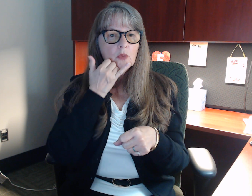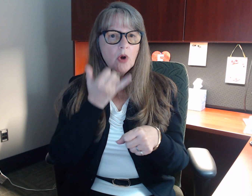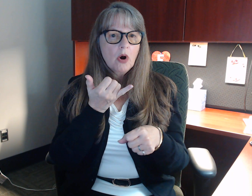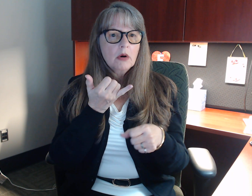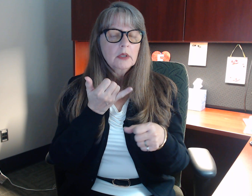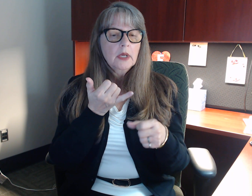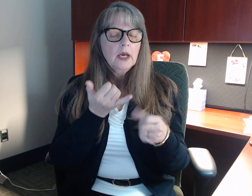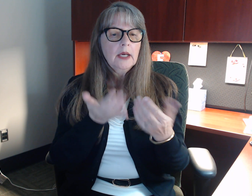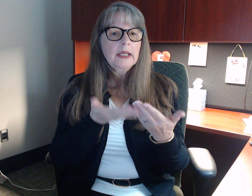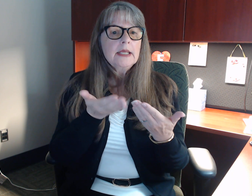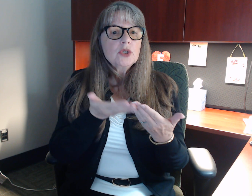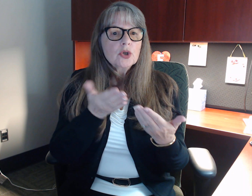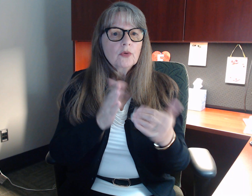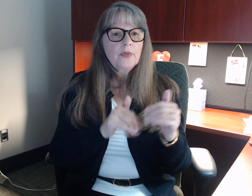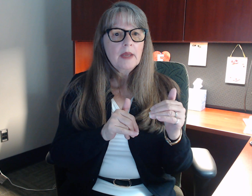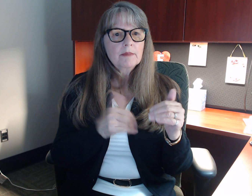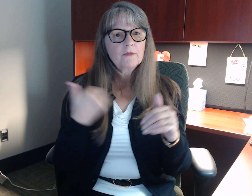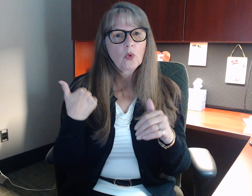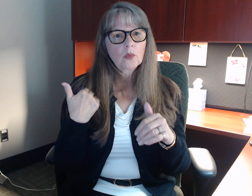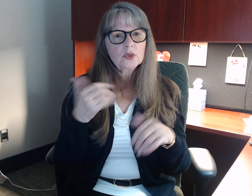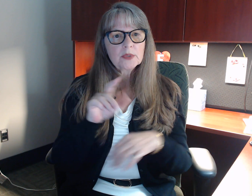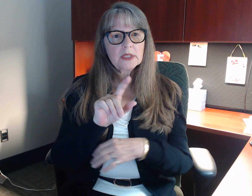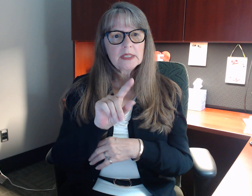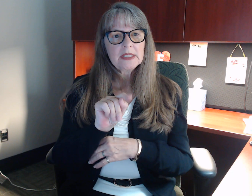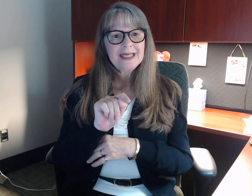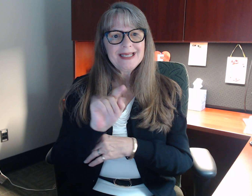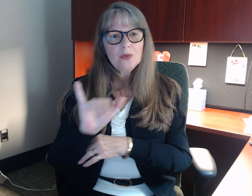call easier than before, which was the TTY.